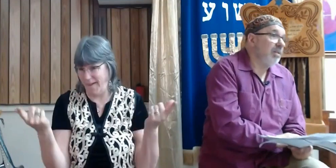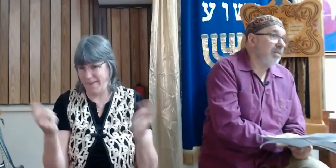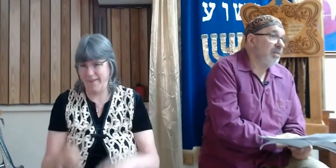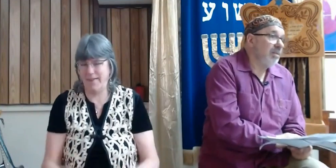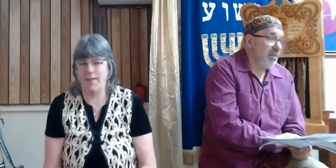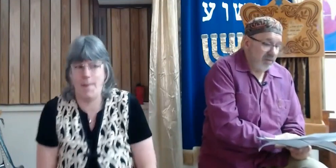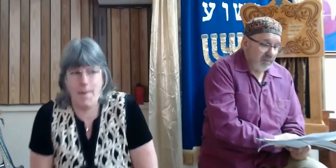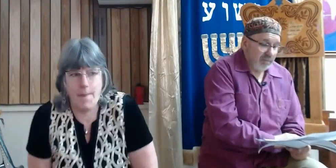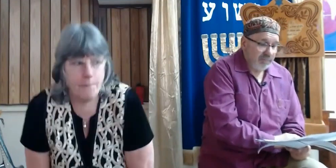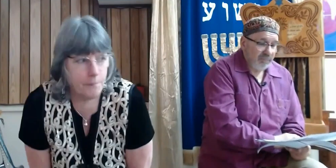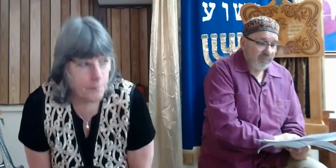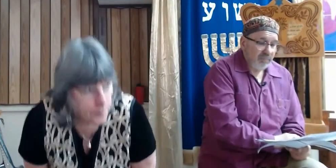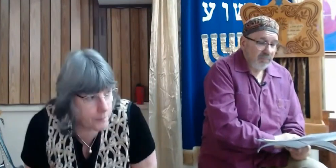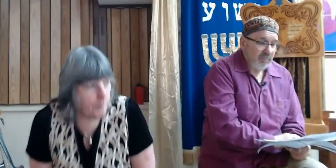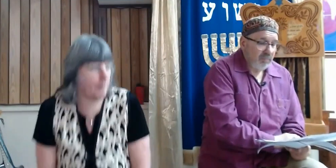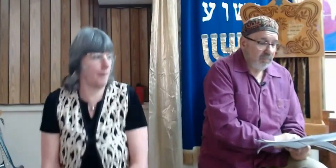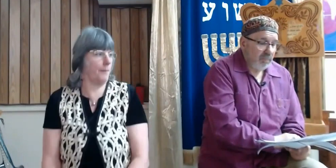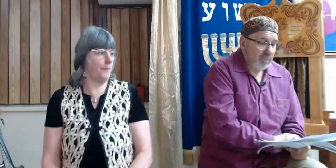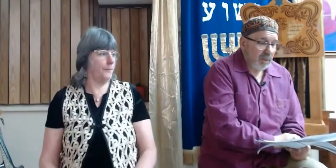between.